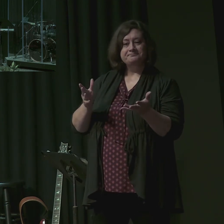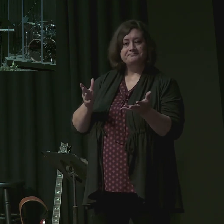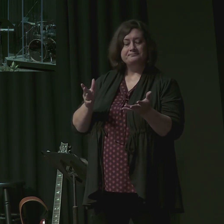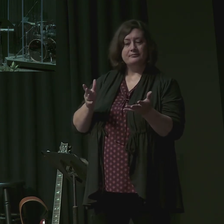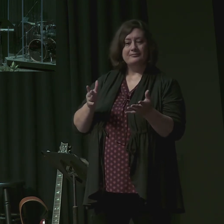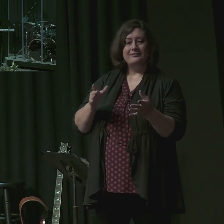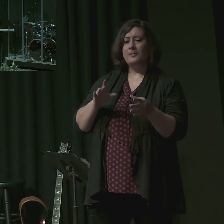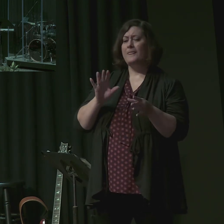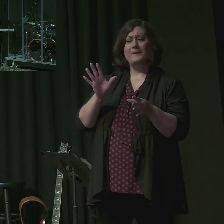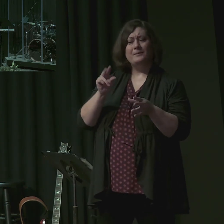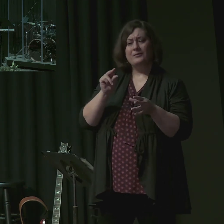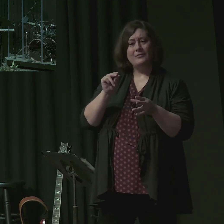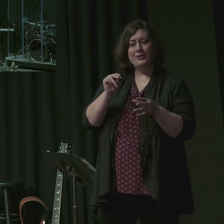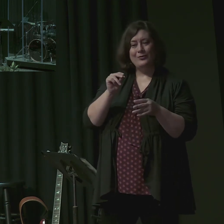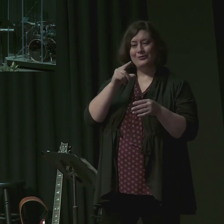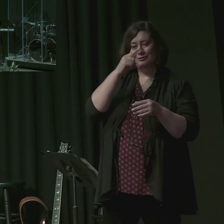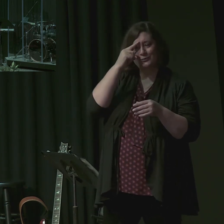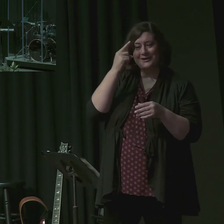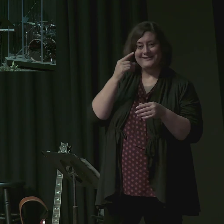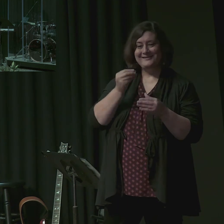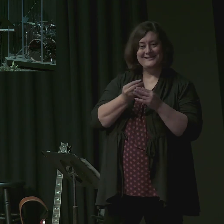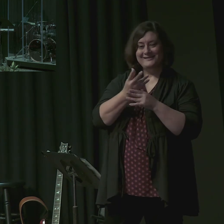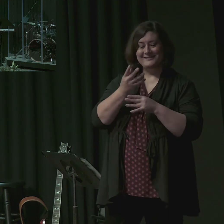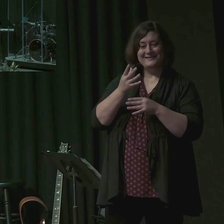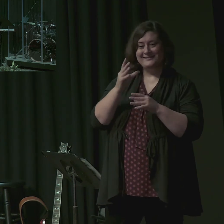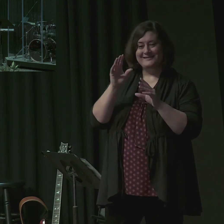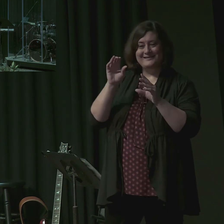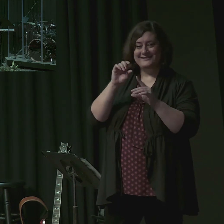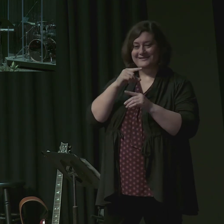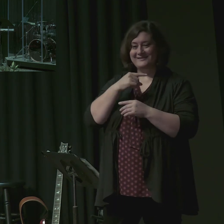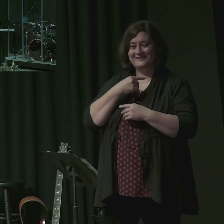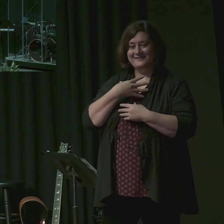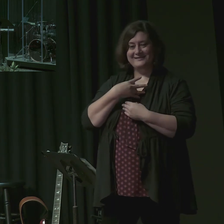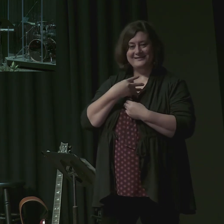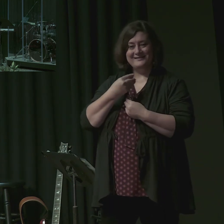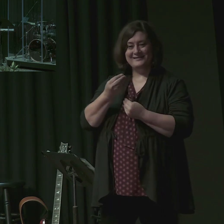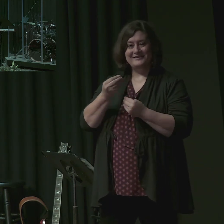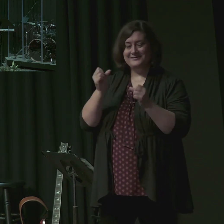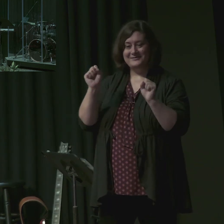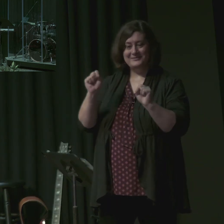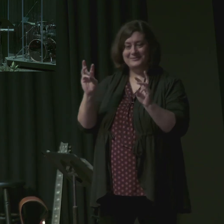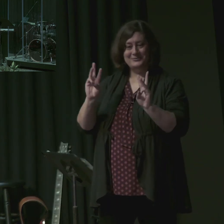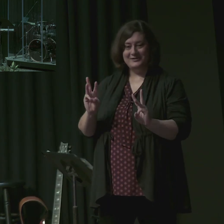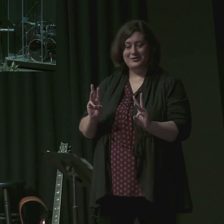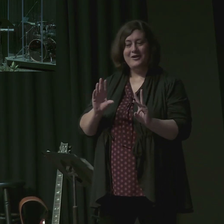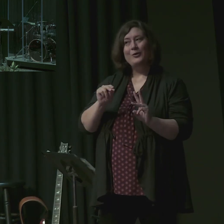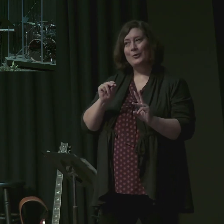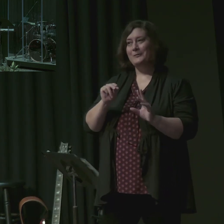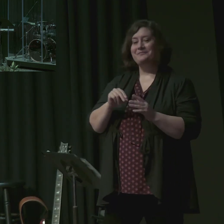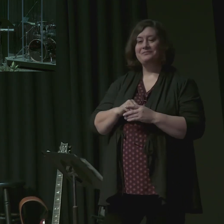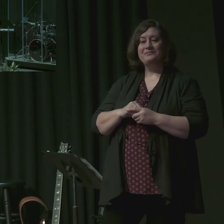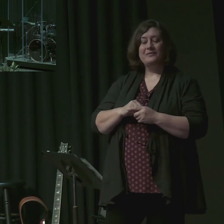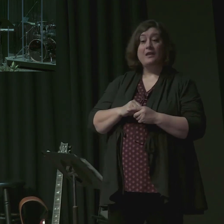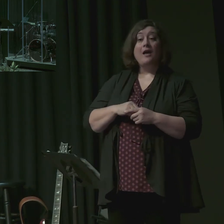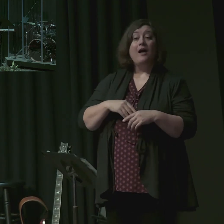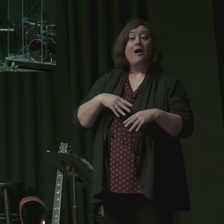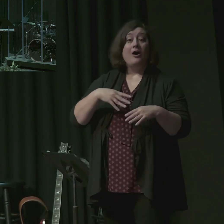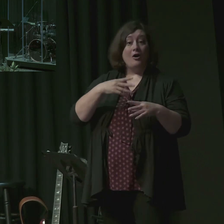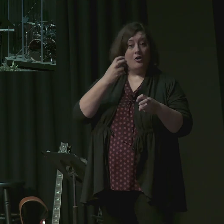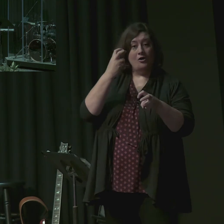And there will be seasons of hardness when people will not. And there will be seasons in our own lives when we